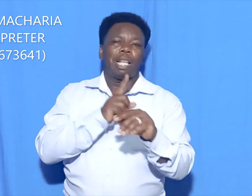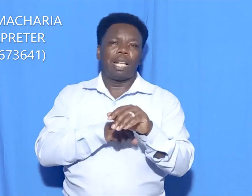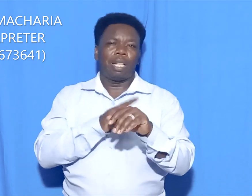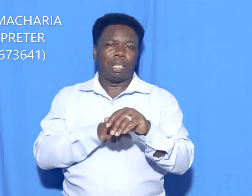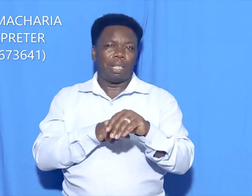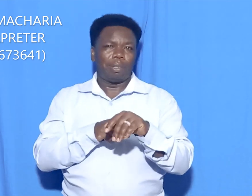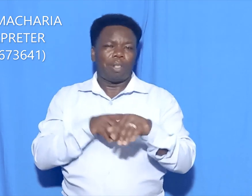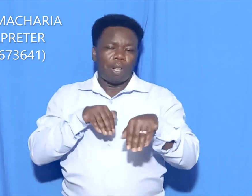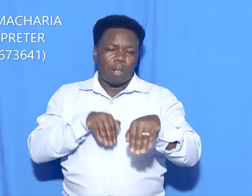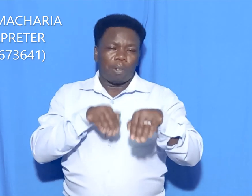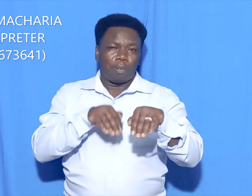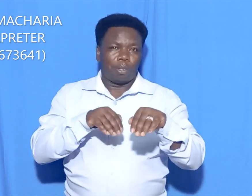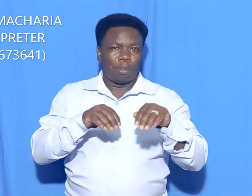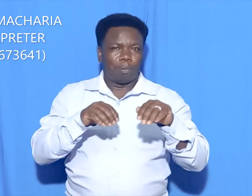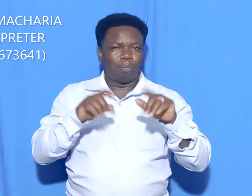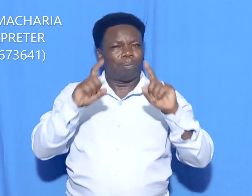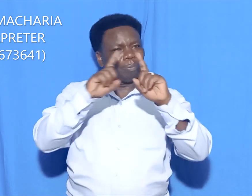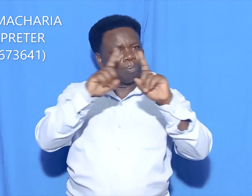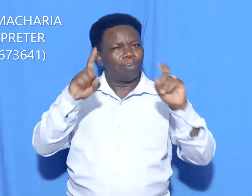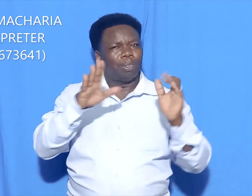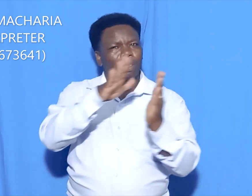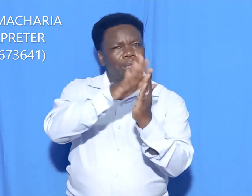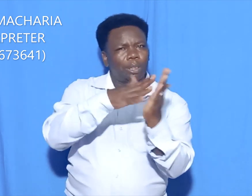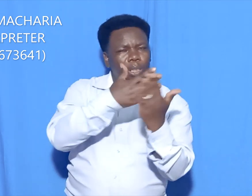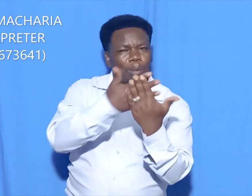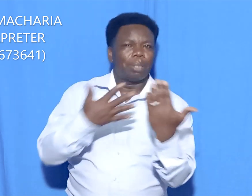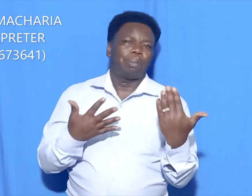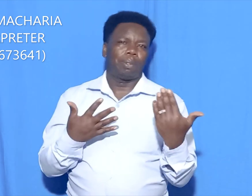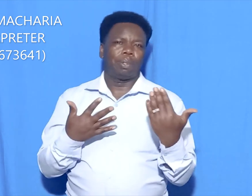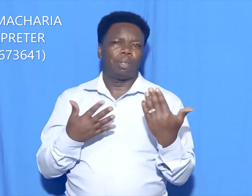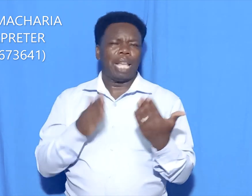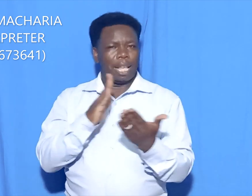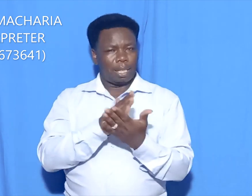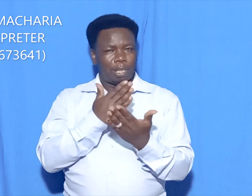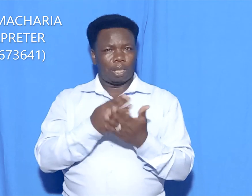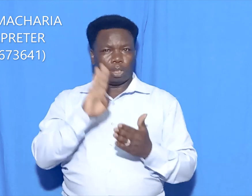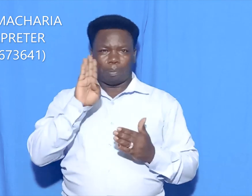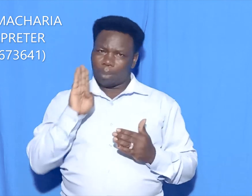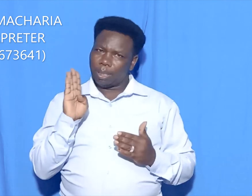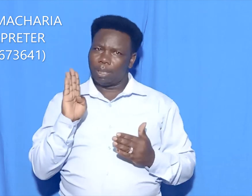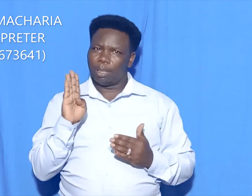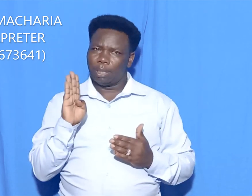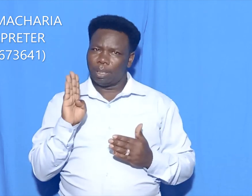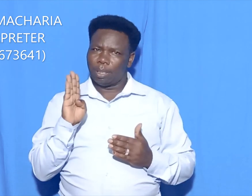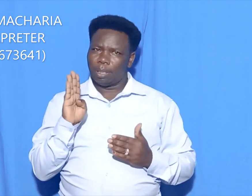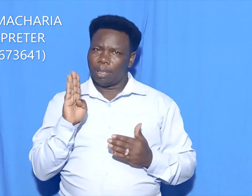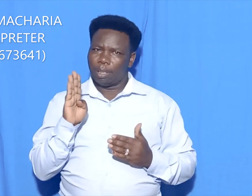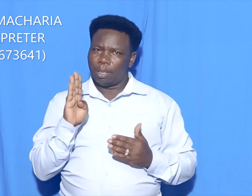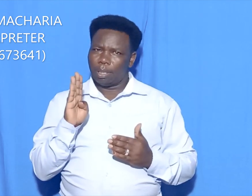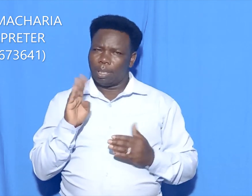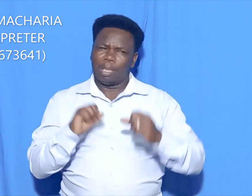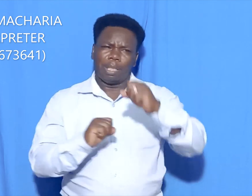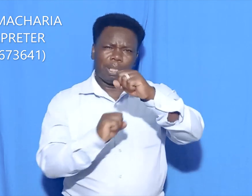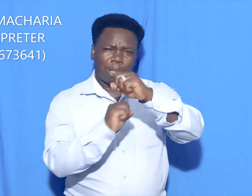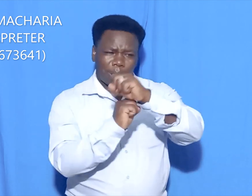examination screen. Section B, the supplemental examinations.